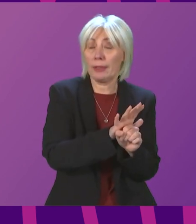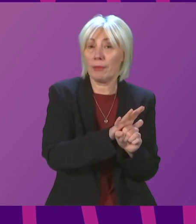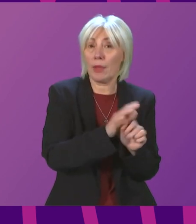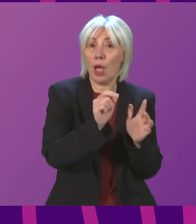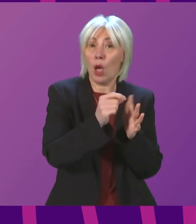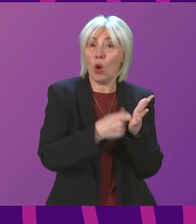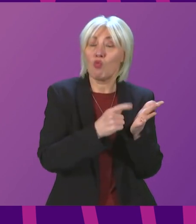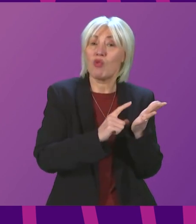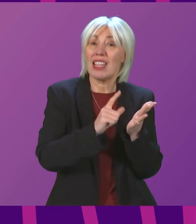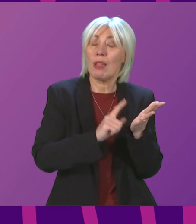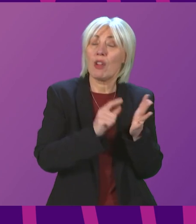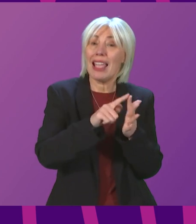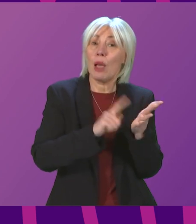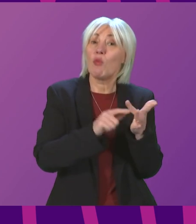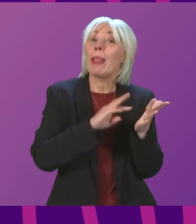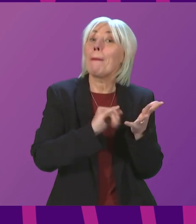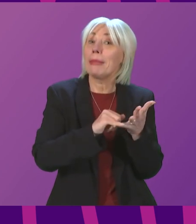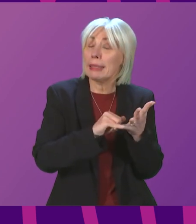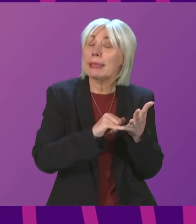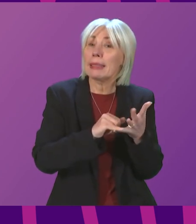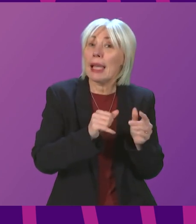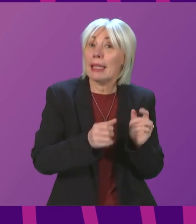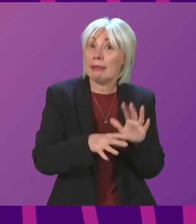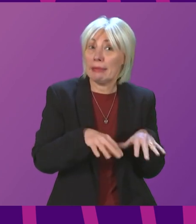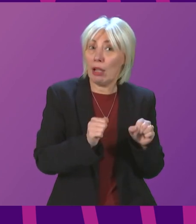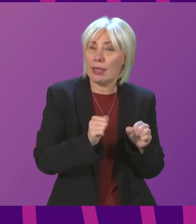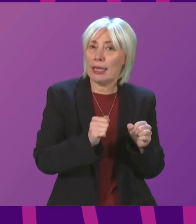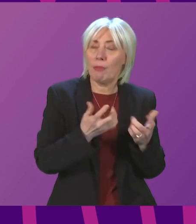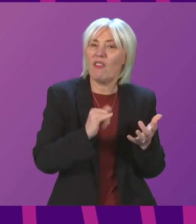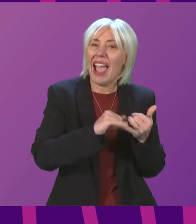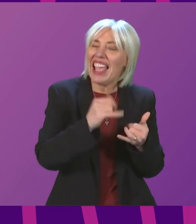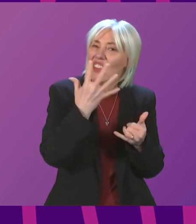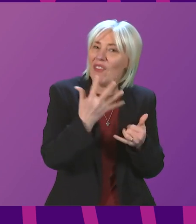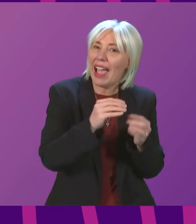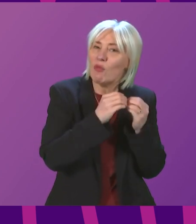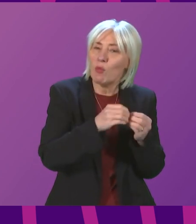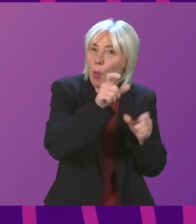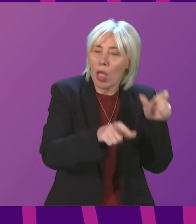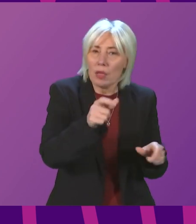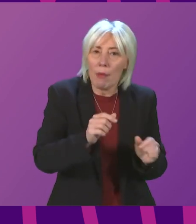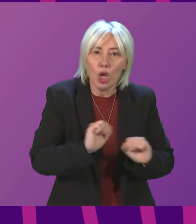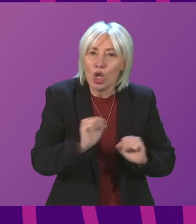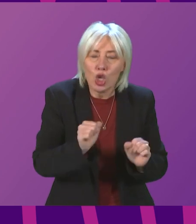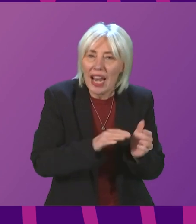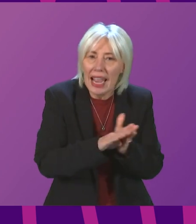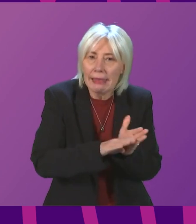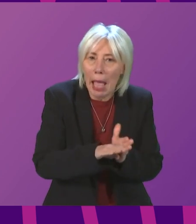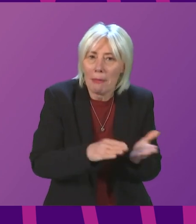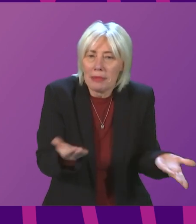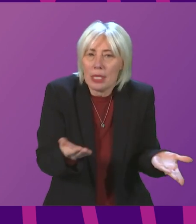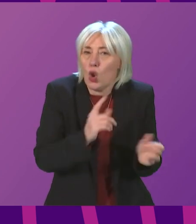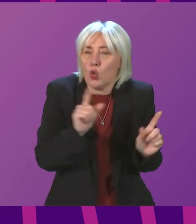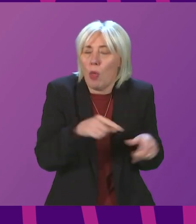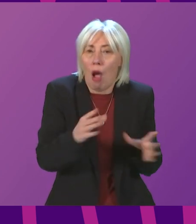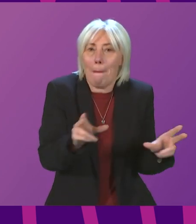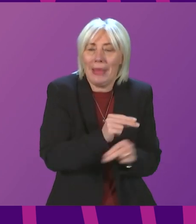the country, and for many S5 pupils, they've never sat formal exams before. They cannot afford to miss out at such a